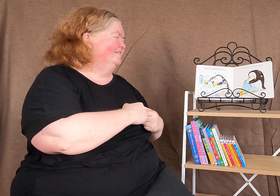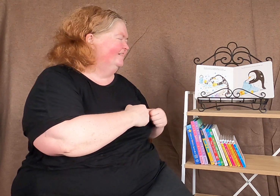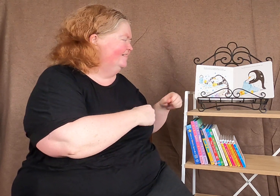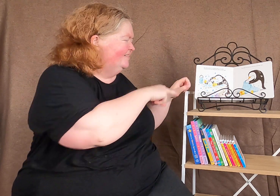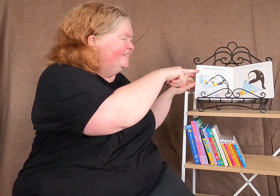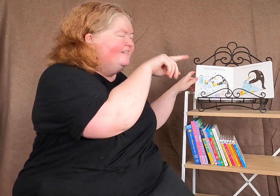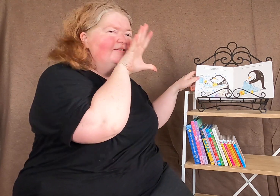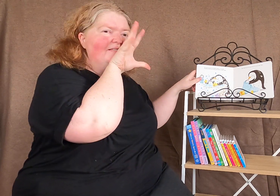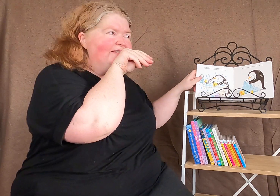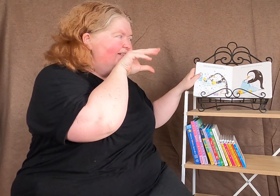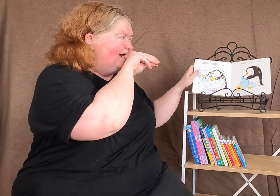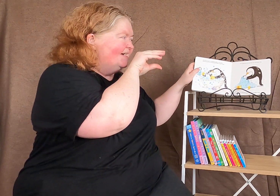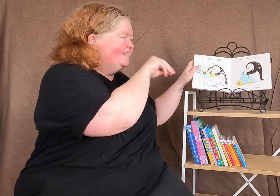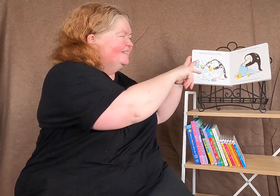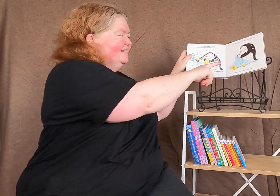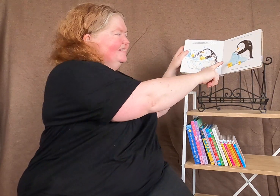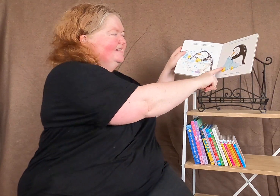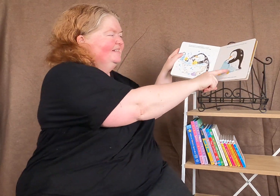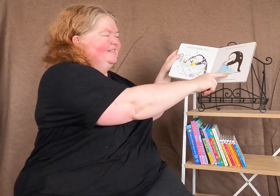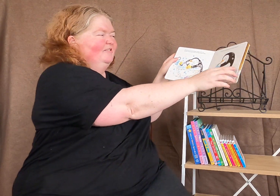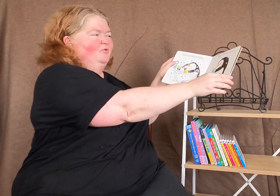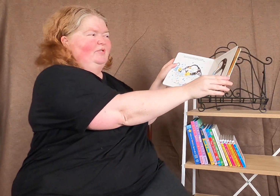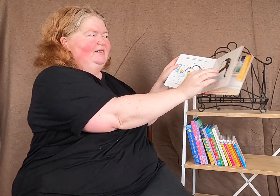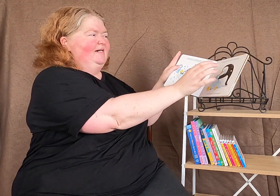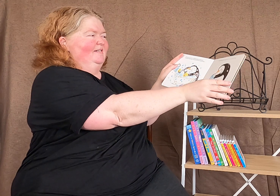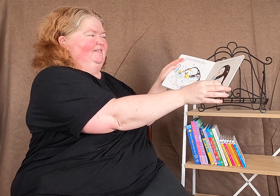Look at the ducks. They're the toy ducks.